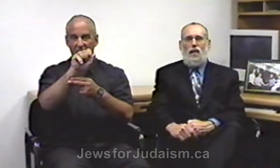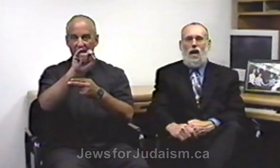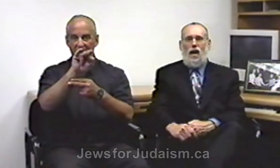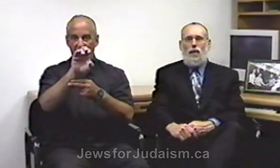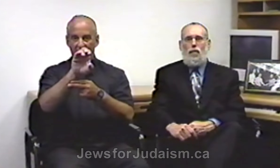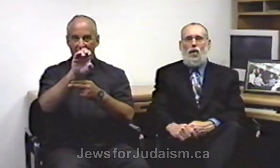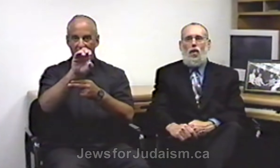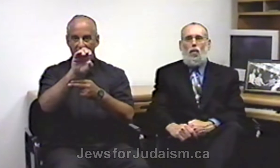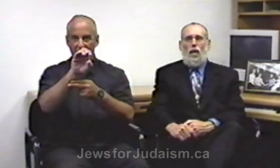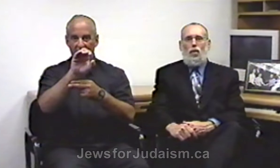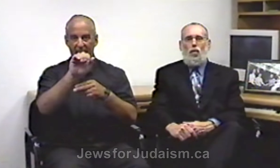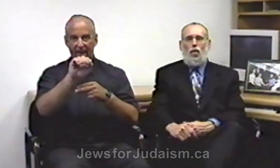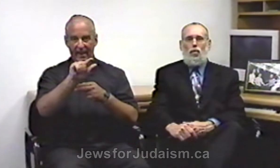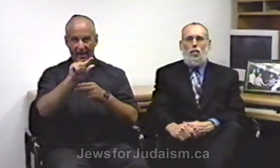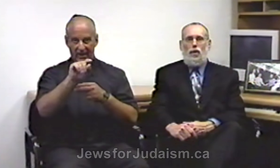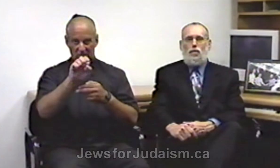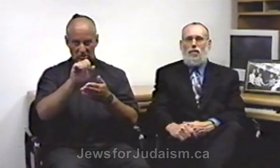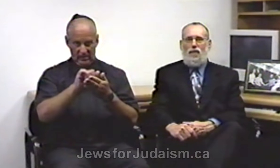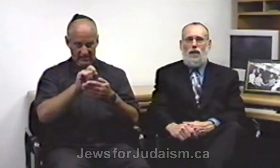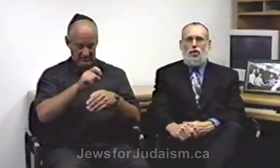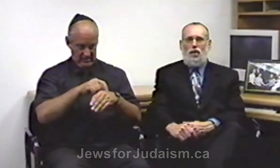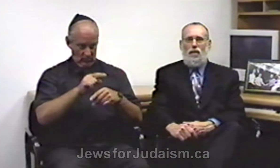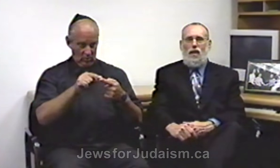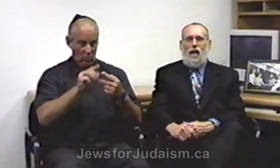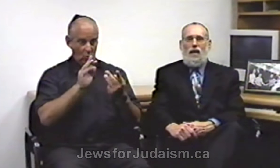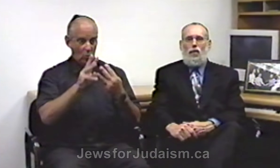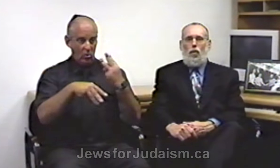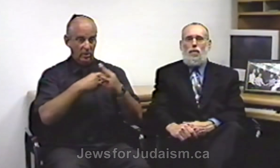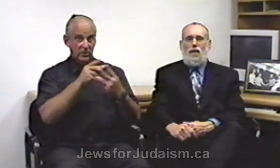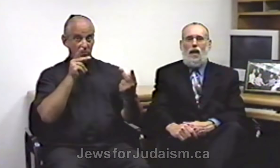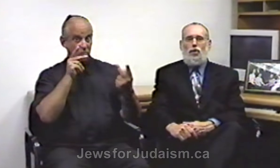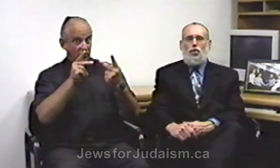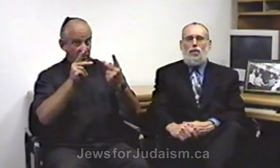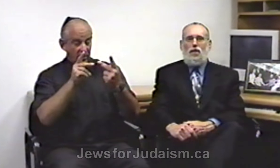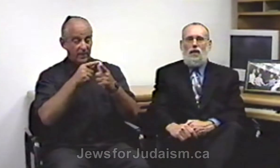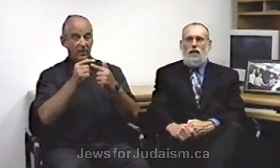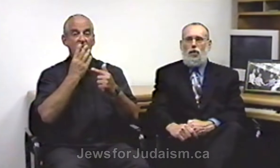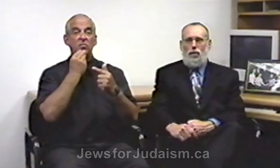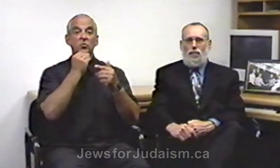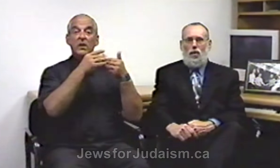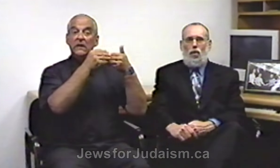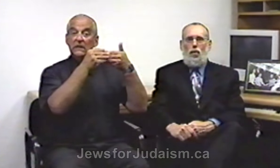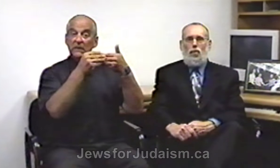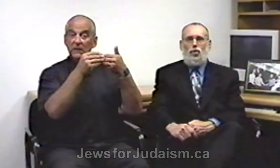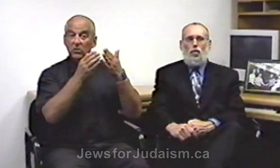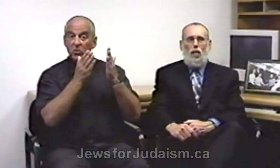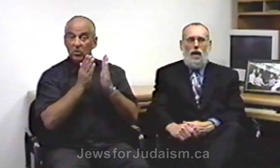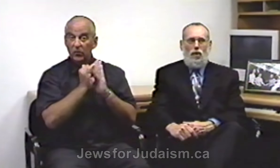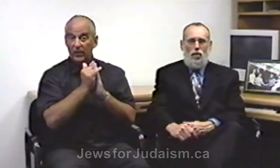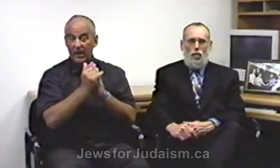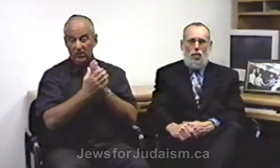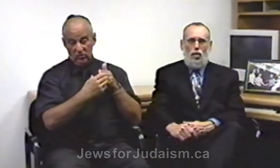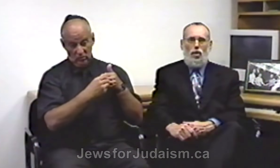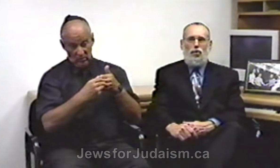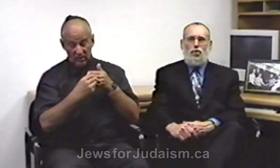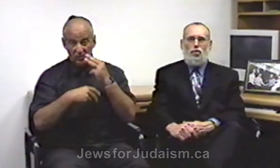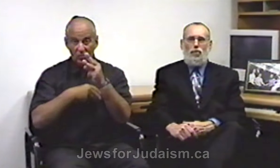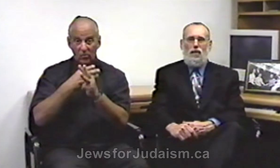time when the world will reach perfection, and there will be a Jewish leader who will direct the world to serving